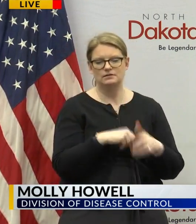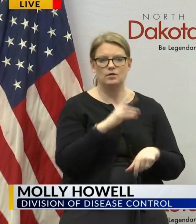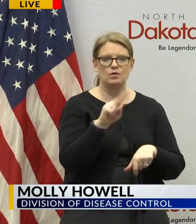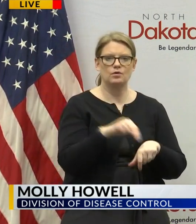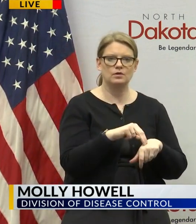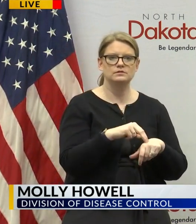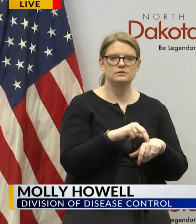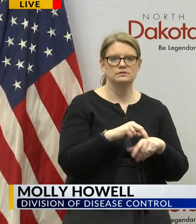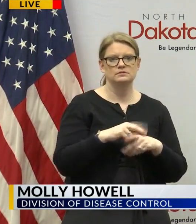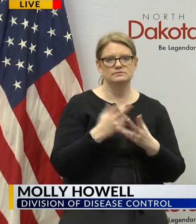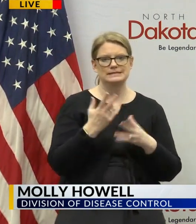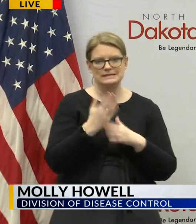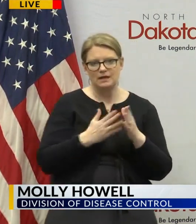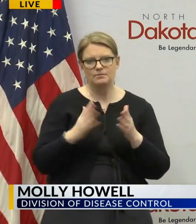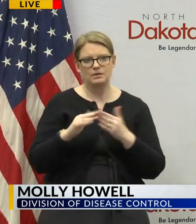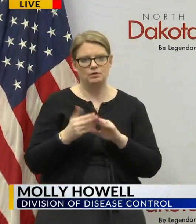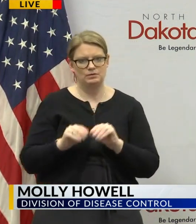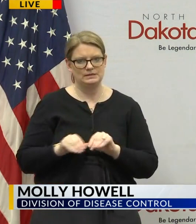has been some community spread